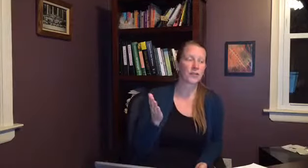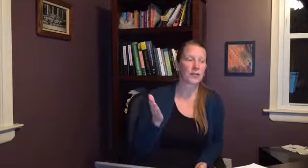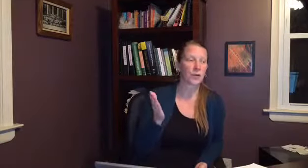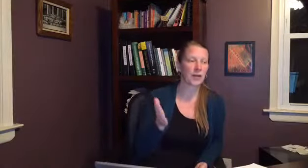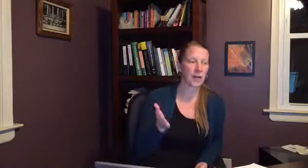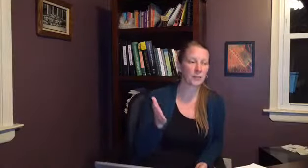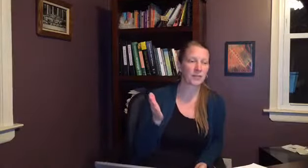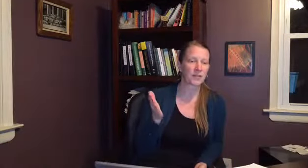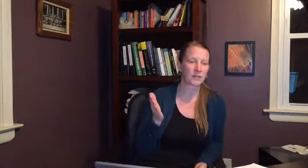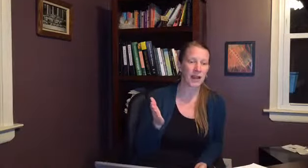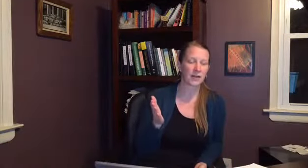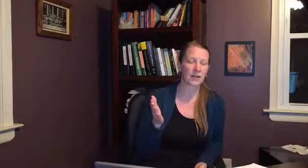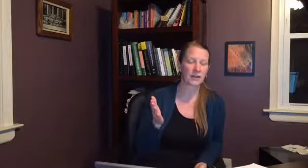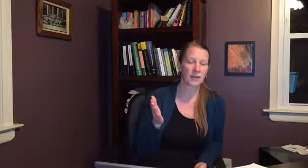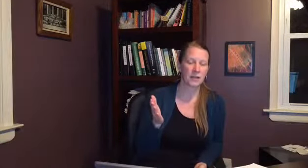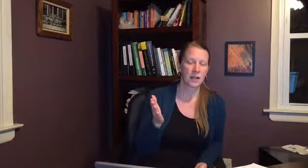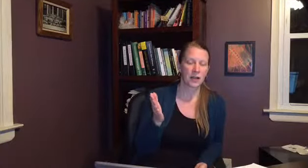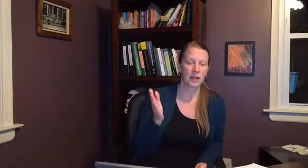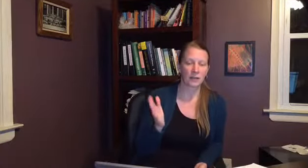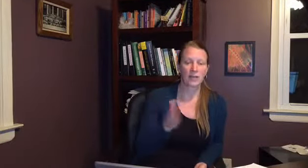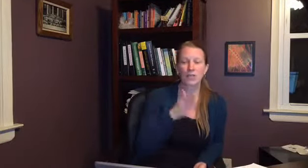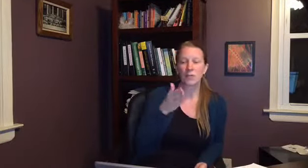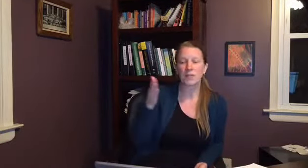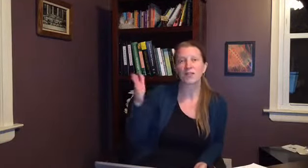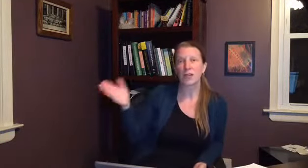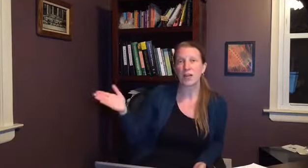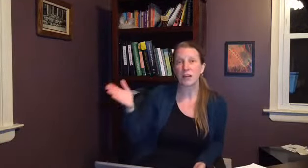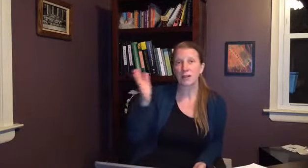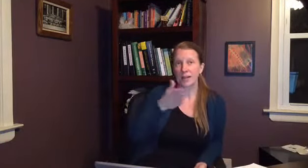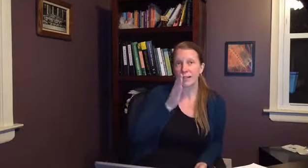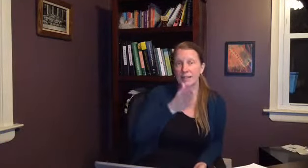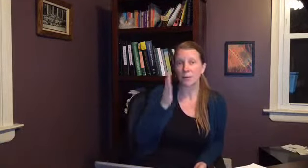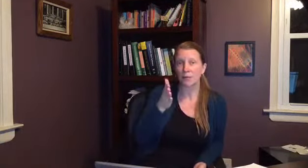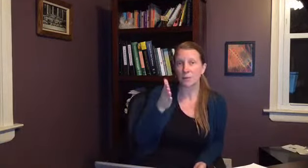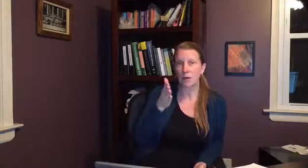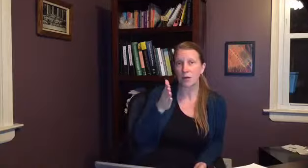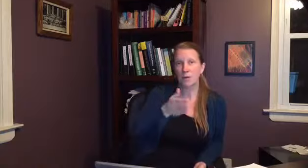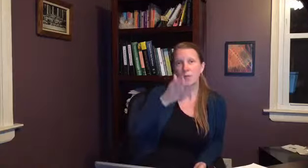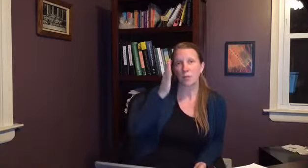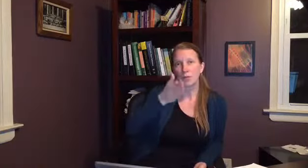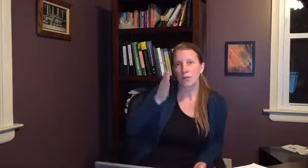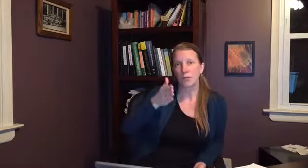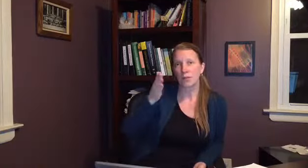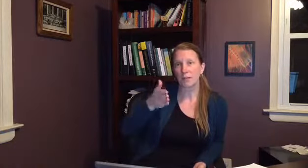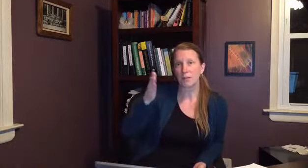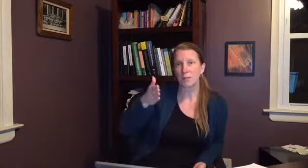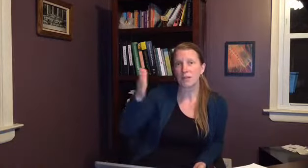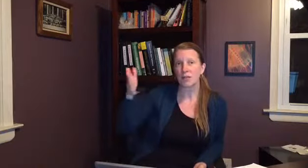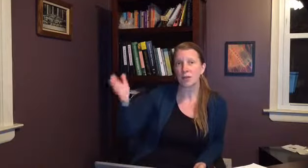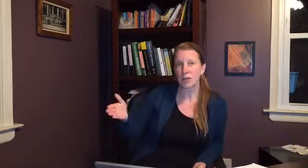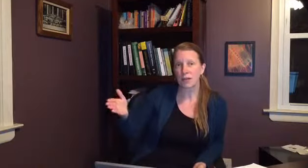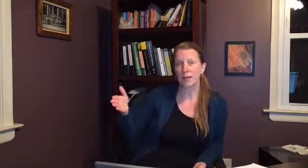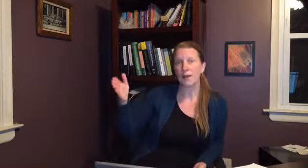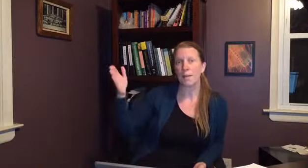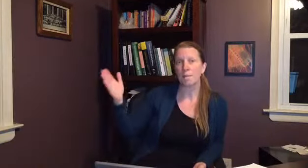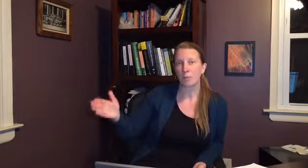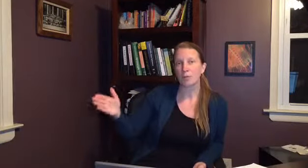when it comes to the virus unless you've been screened like i said before once unless you've been screened multiple